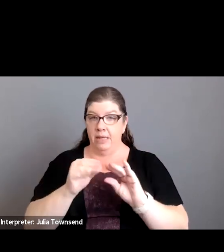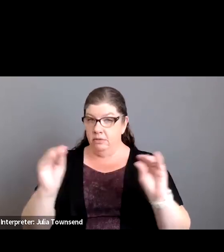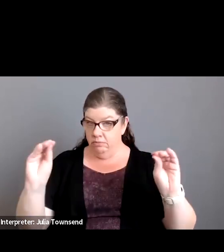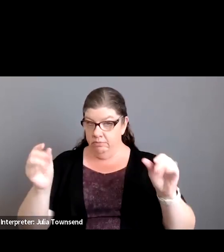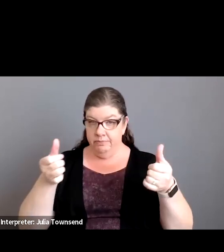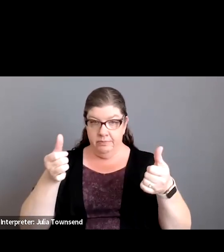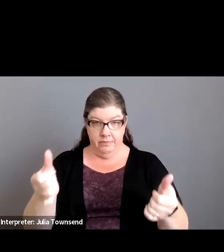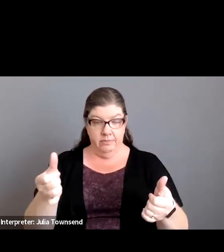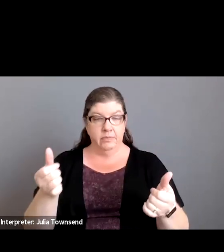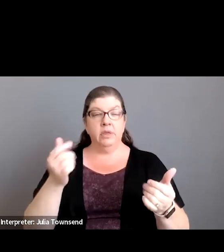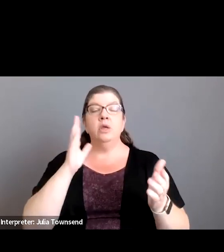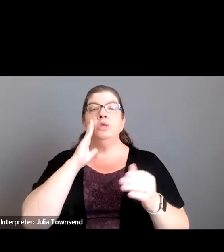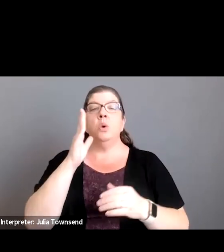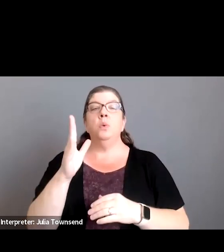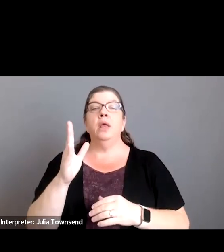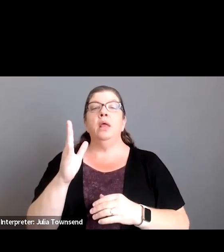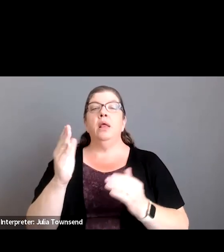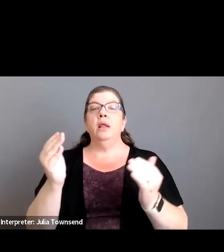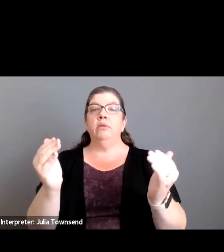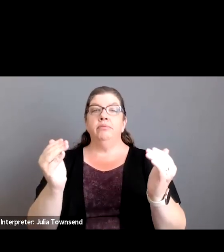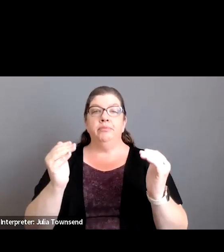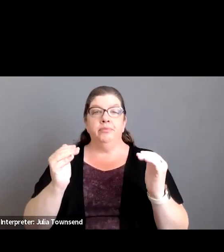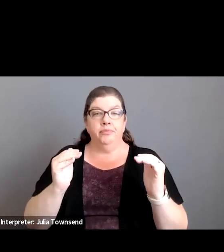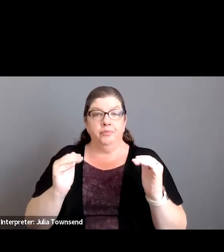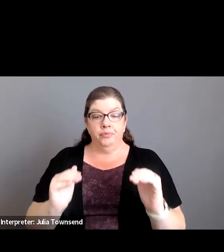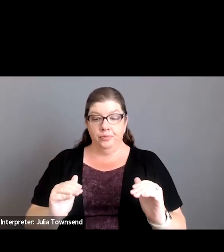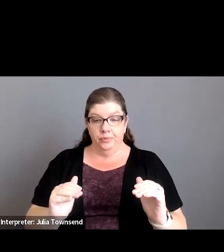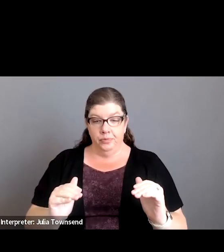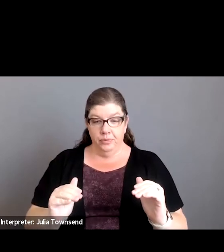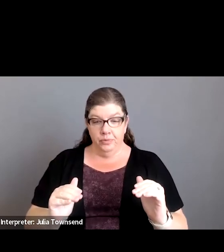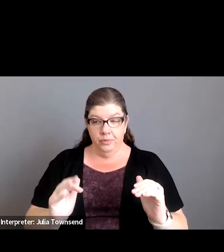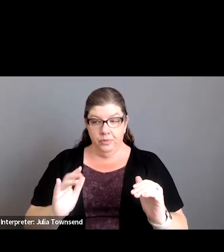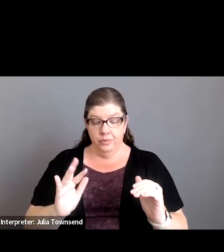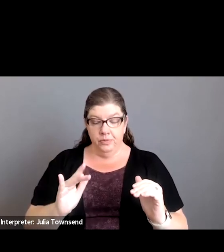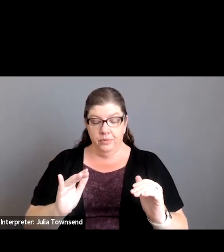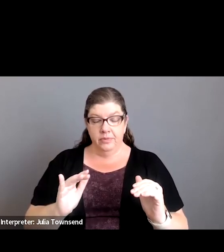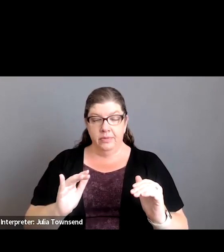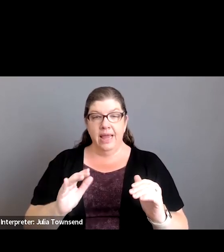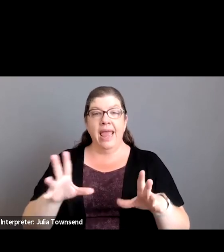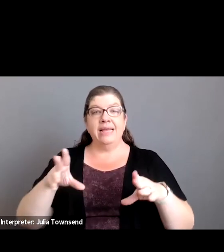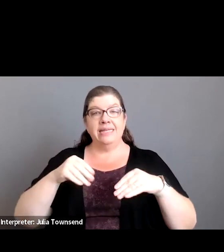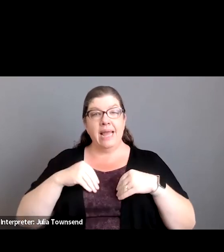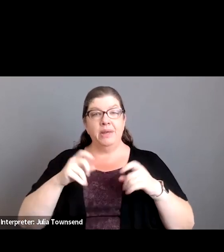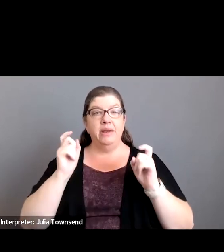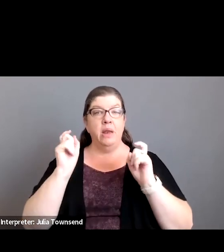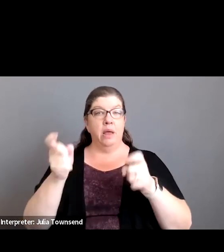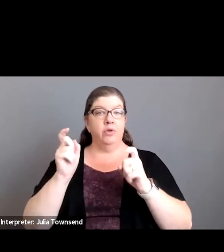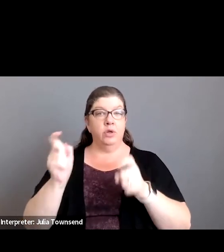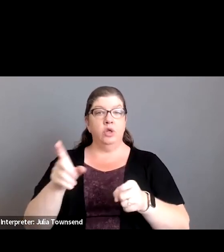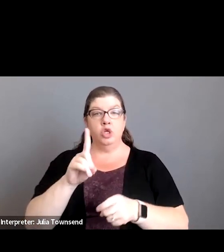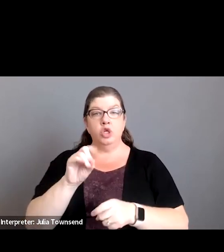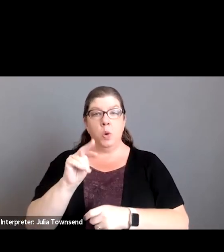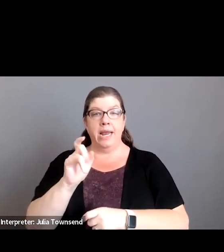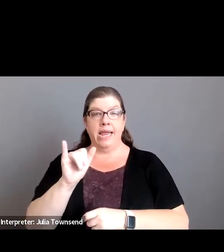um so we will go ahead and move to the acceptance of donations